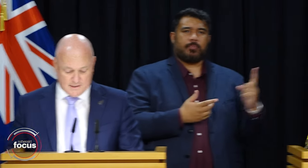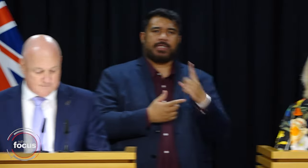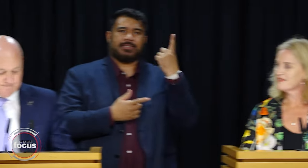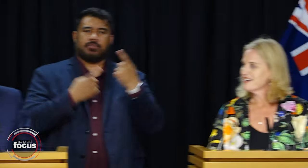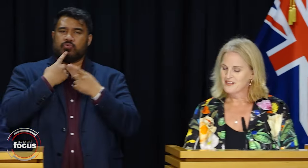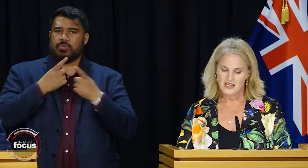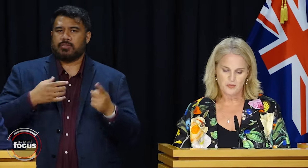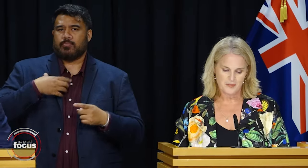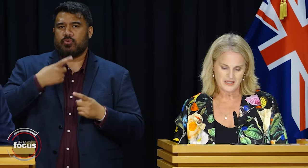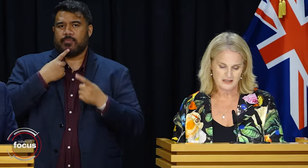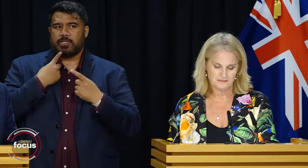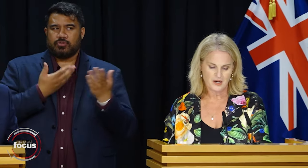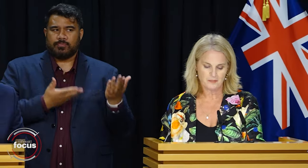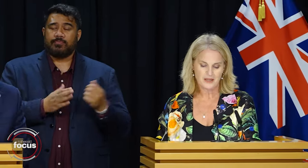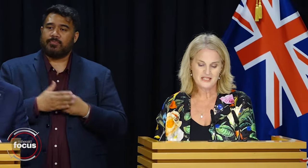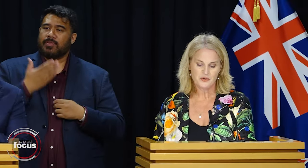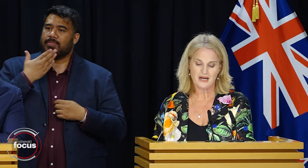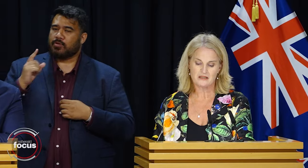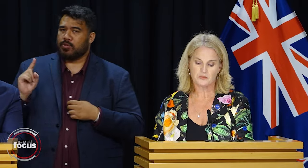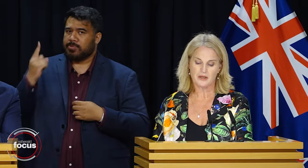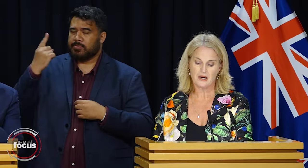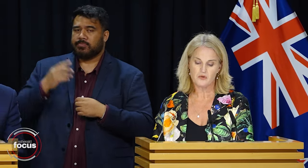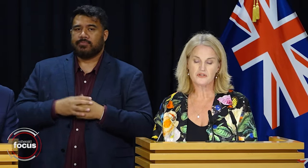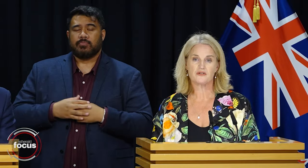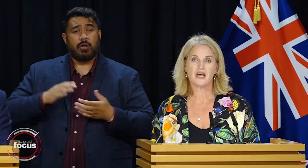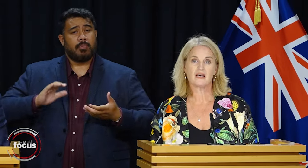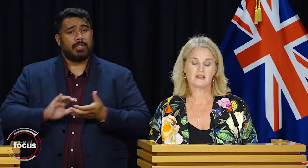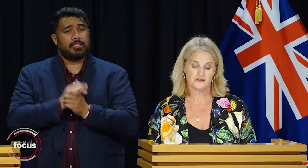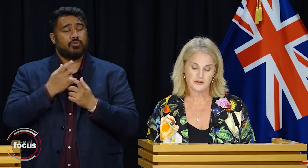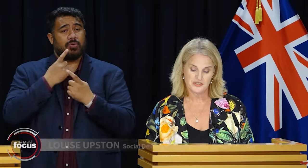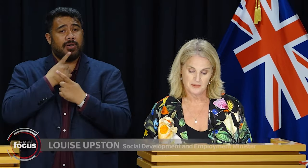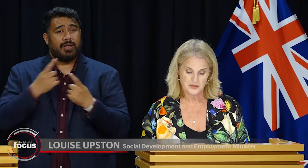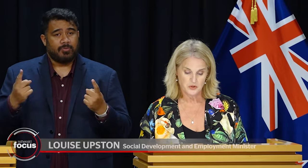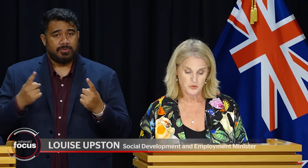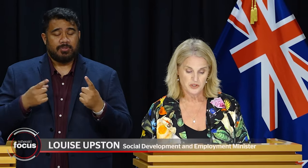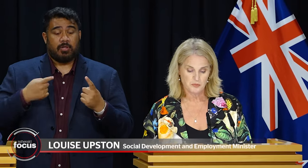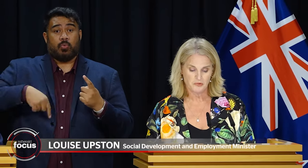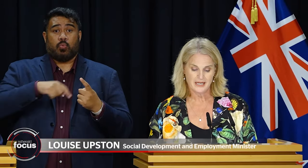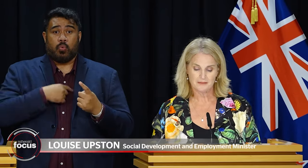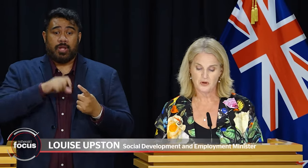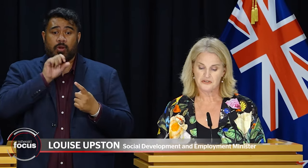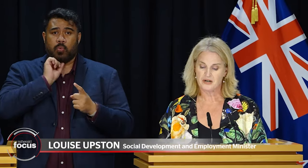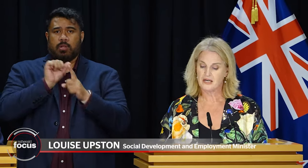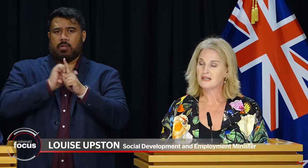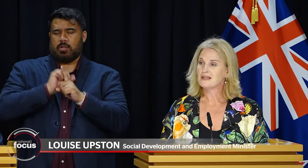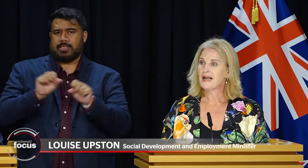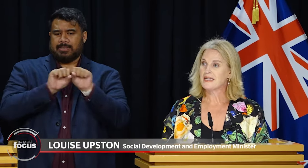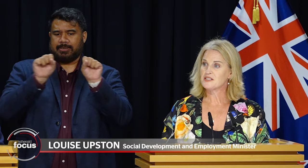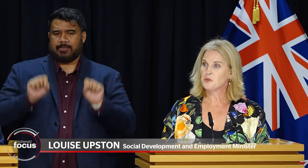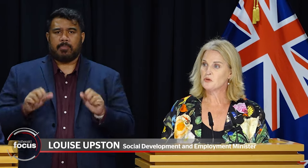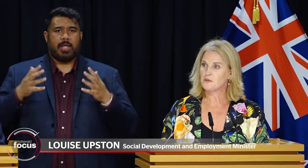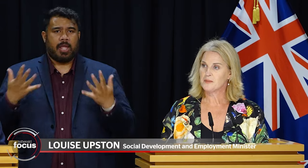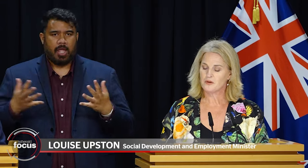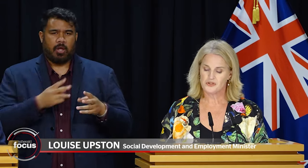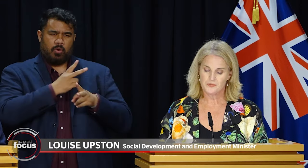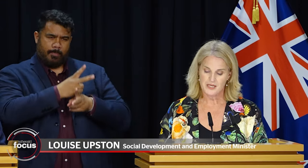more remarks. Thank you, Prime Minister. I'm pleased to announce that we are also taking the first steps towards more regular monitoring and